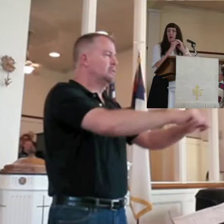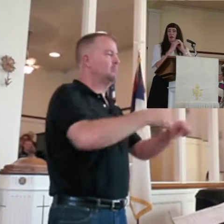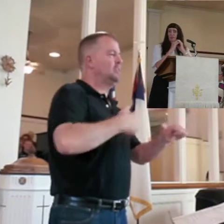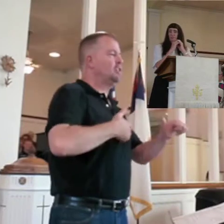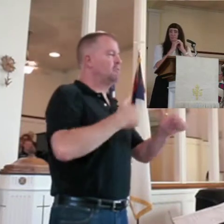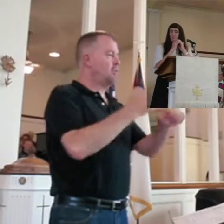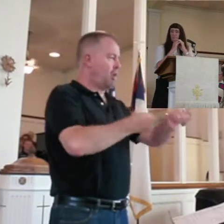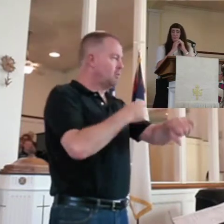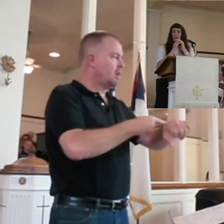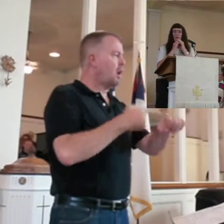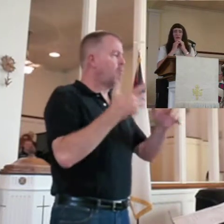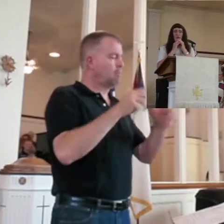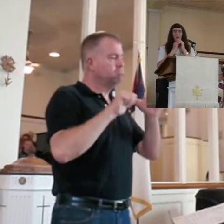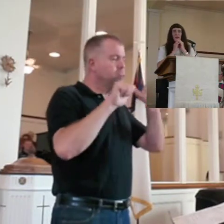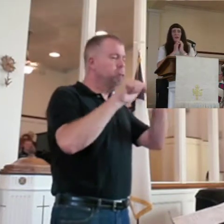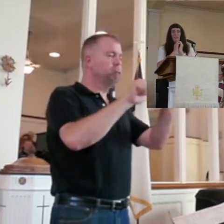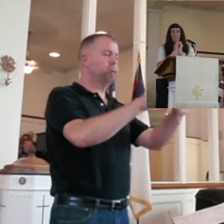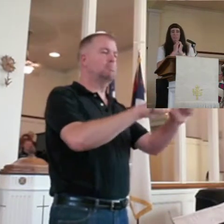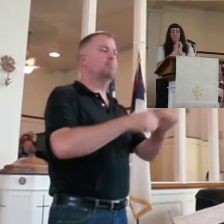it for a long time.